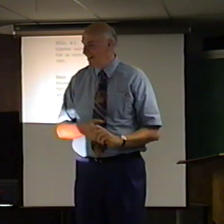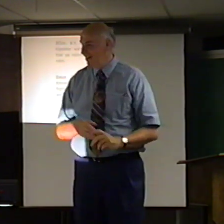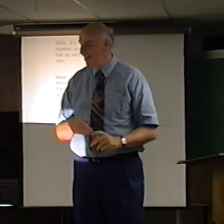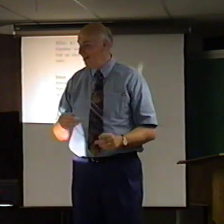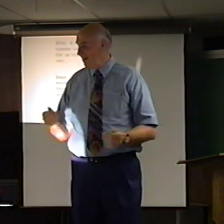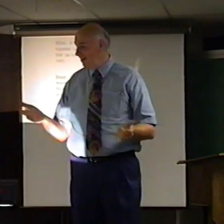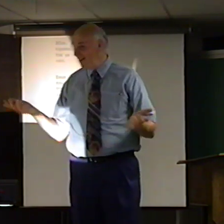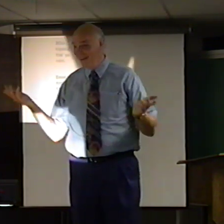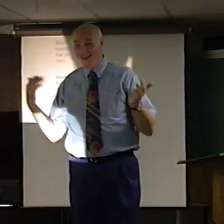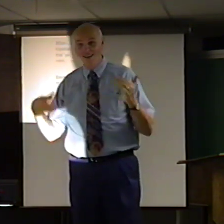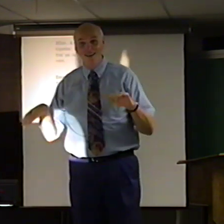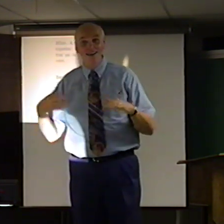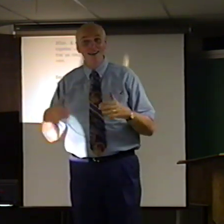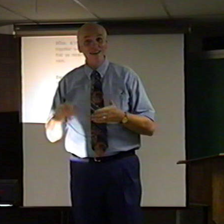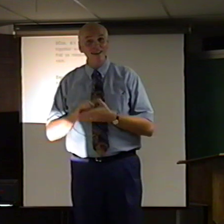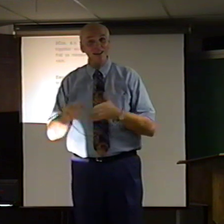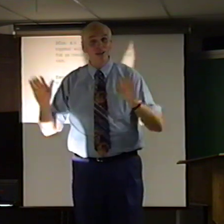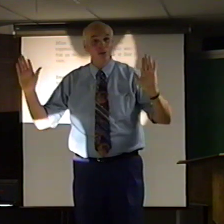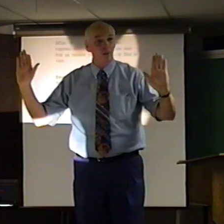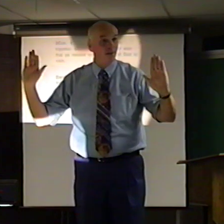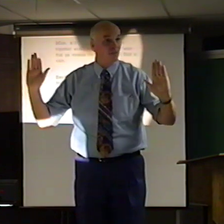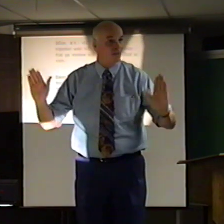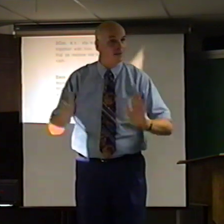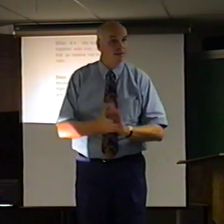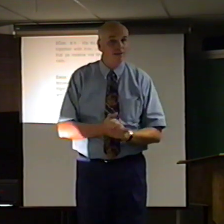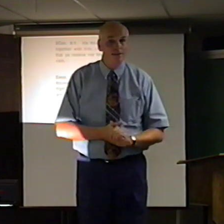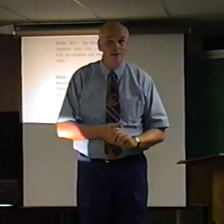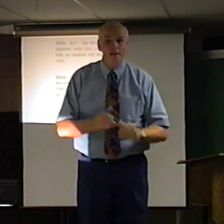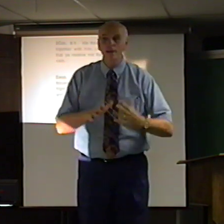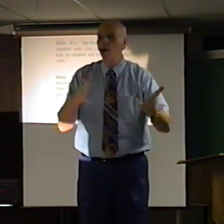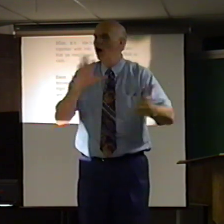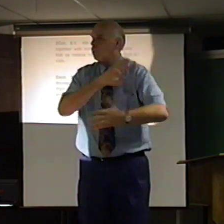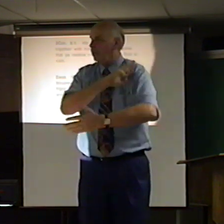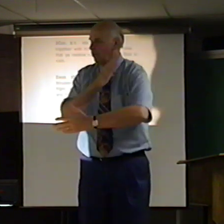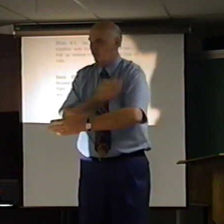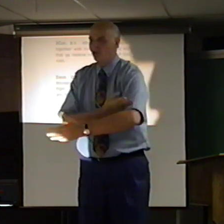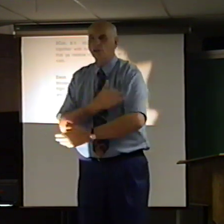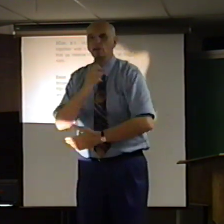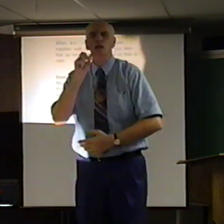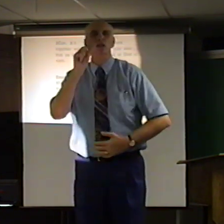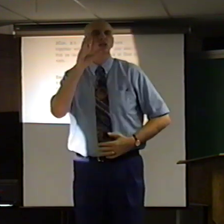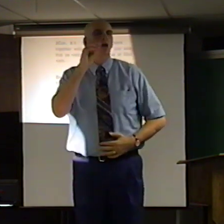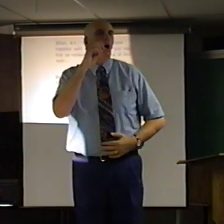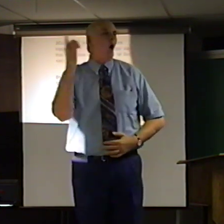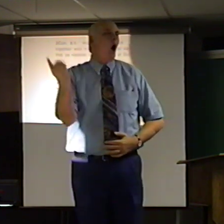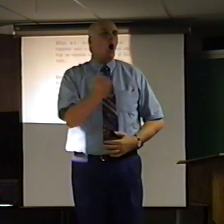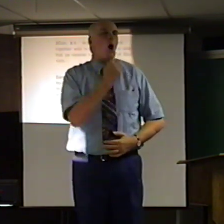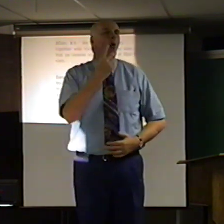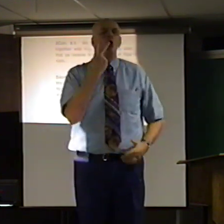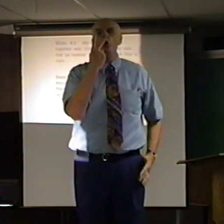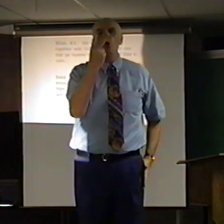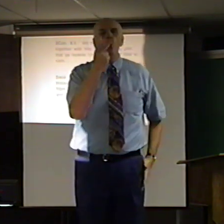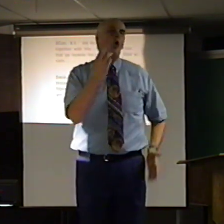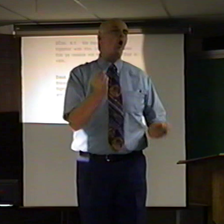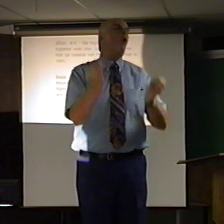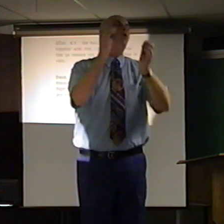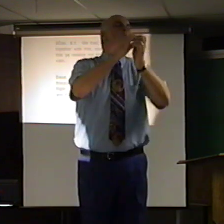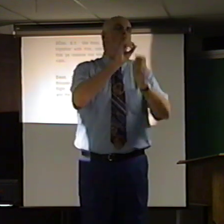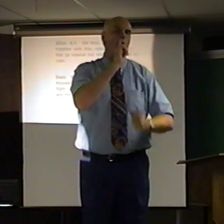really pretty. Okay. So, oh, it's two or more